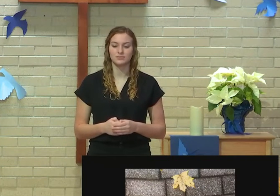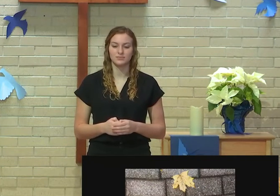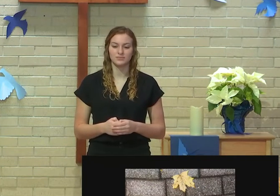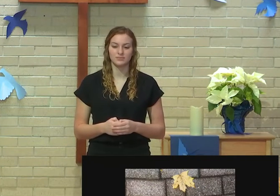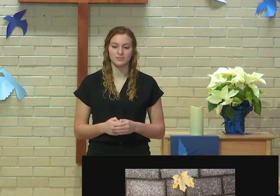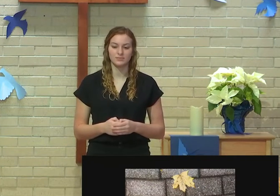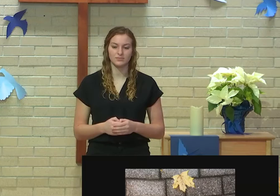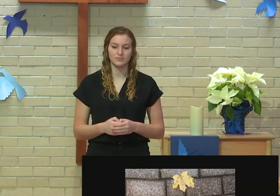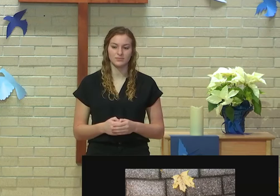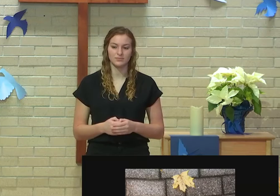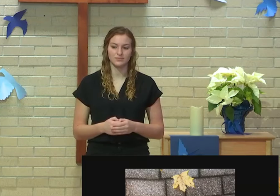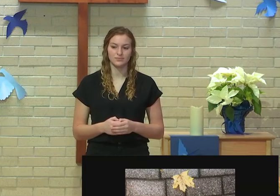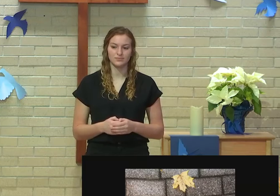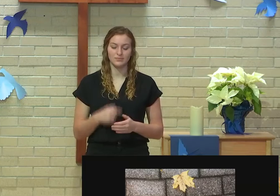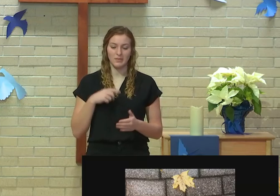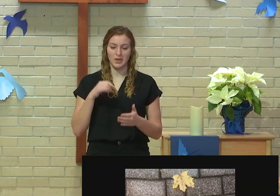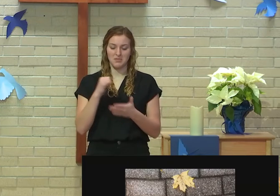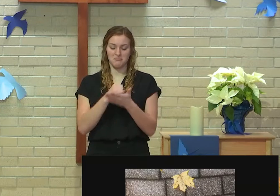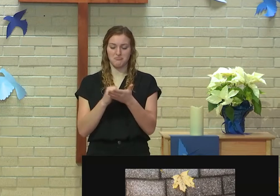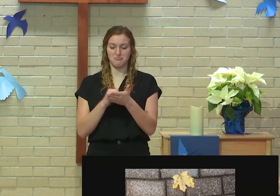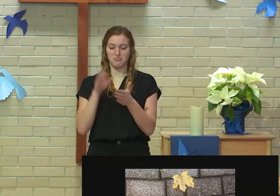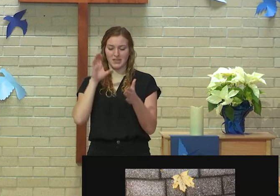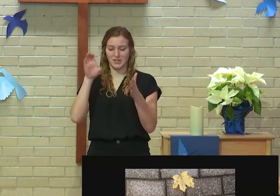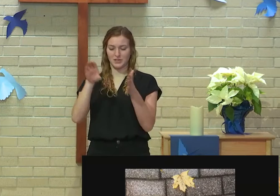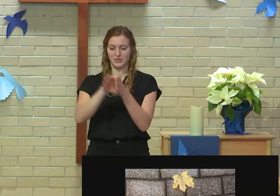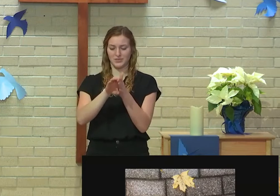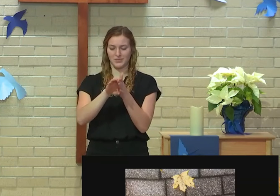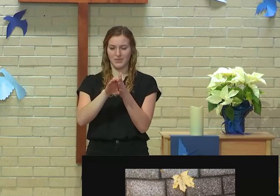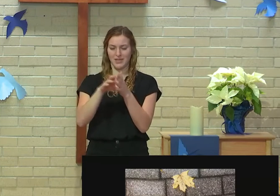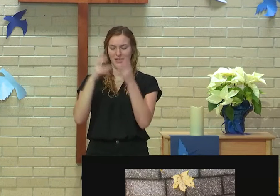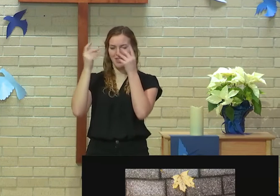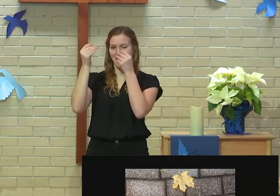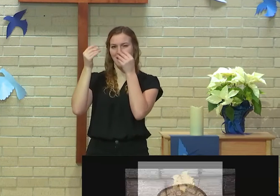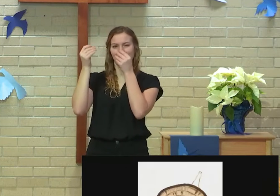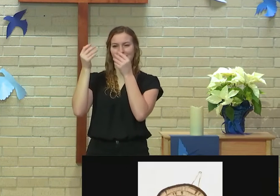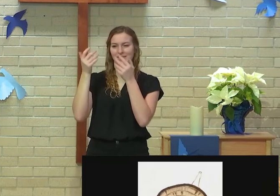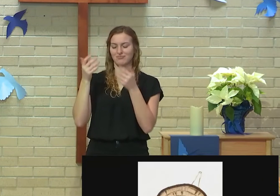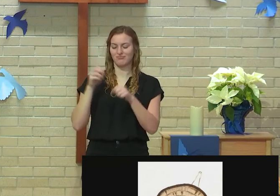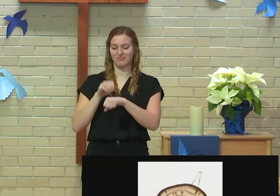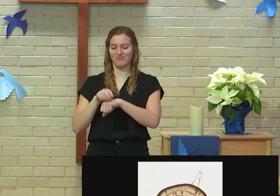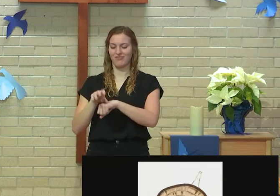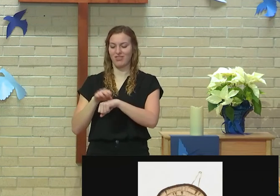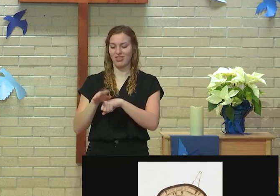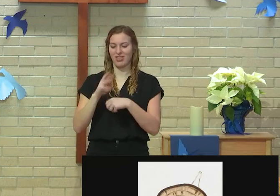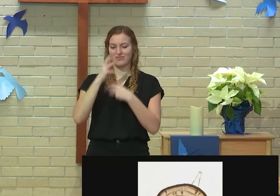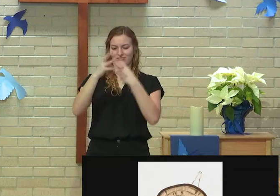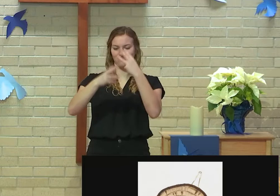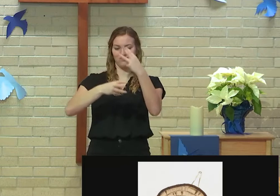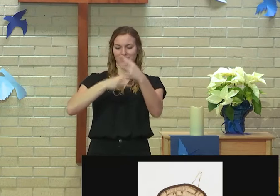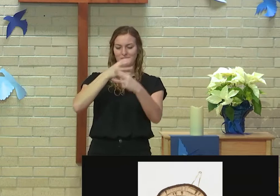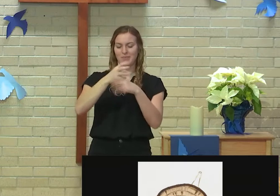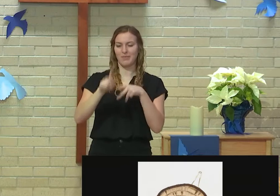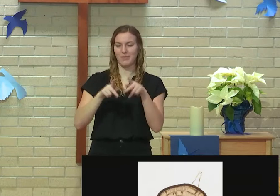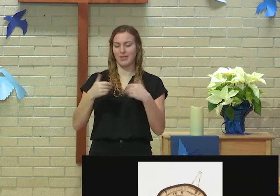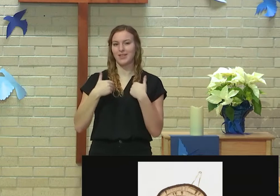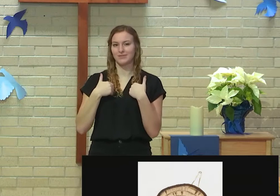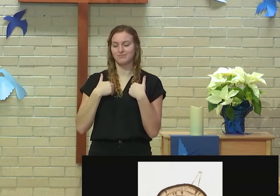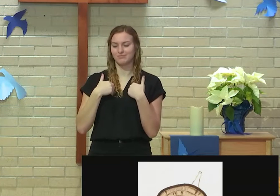I wanted an image that would make people think about the amazing influence individuals can have on the world.